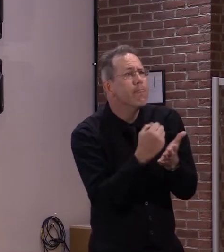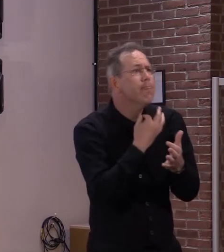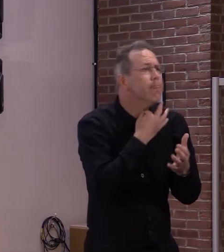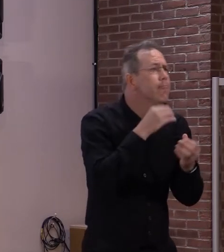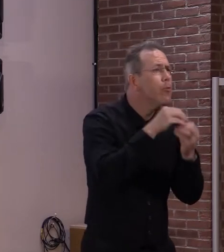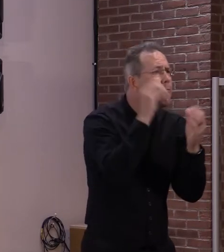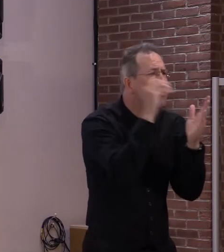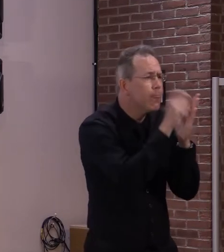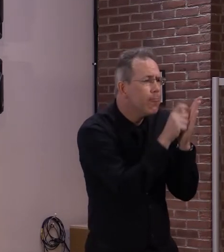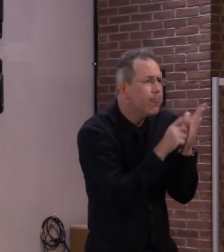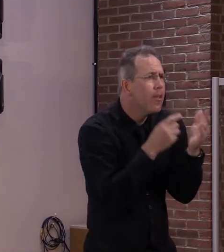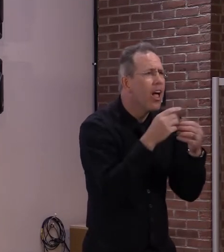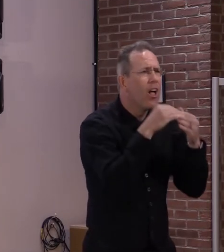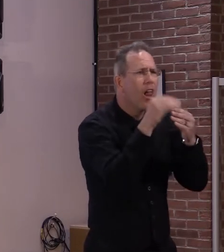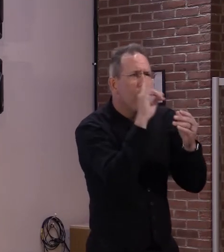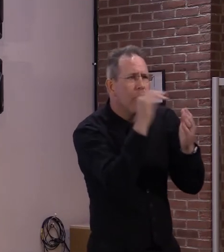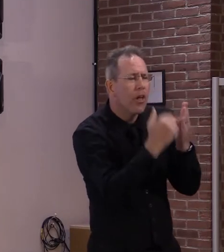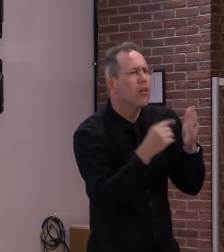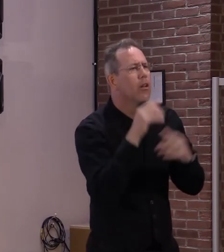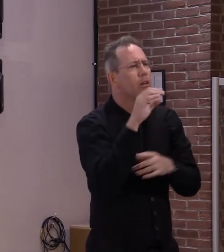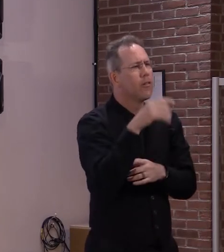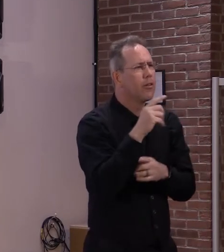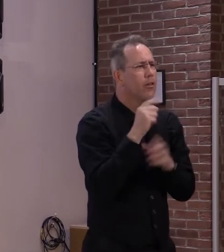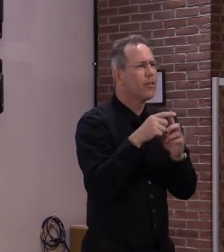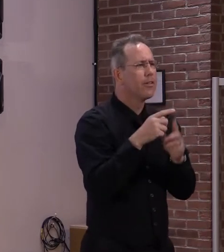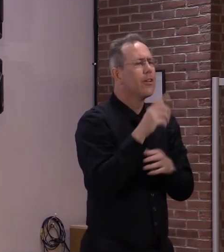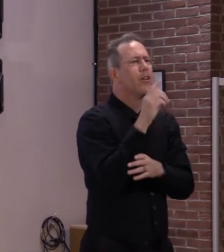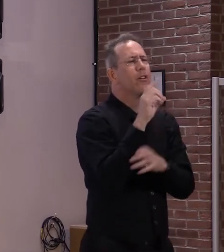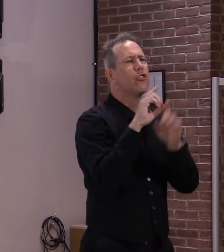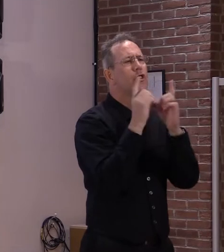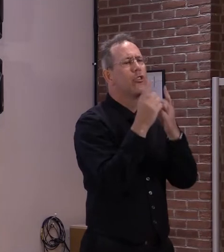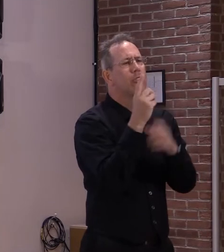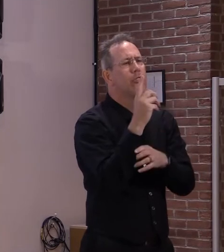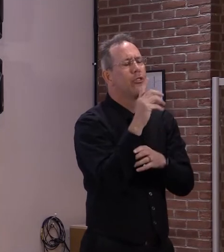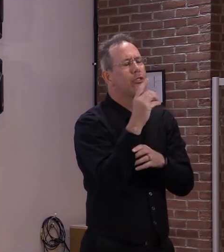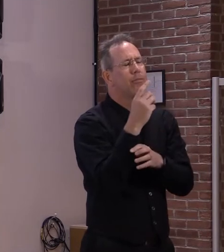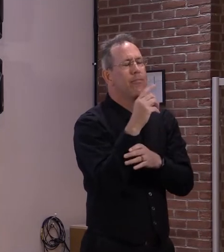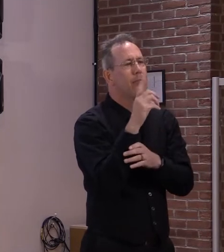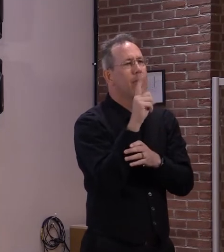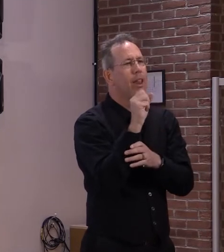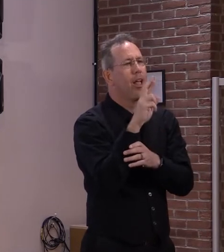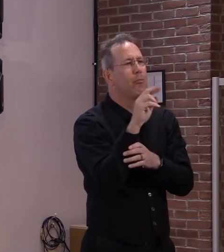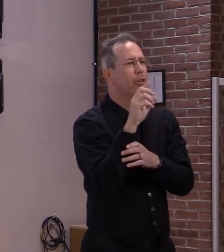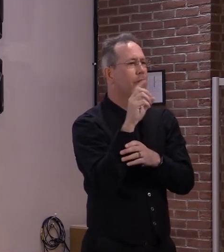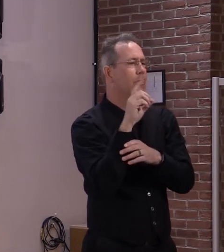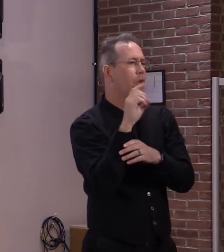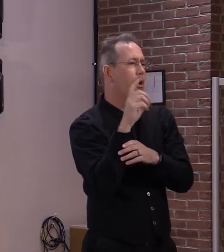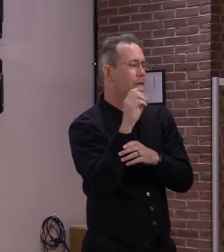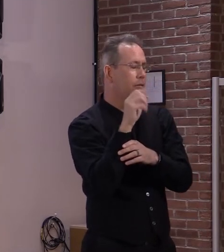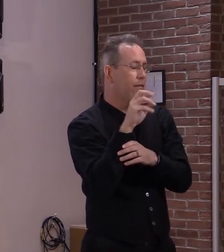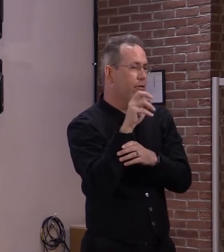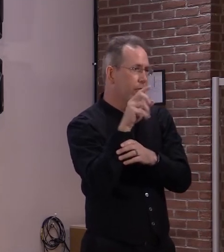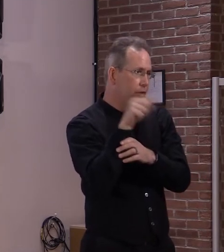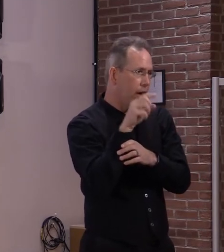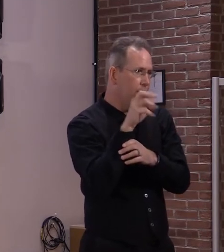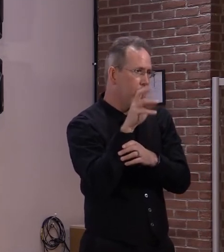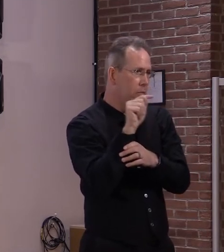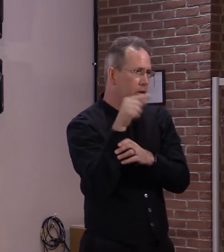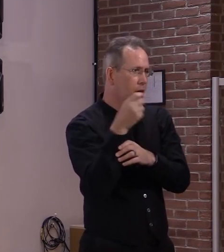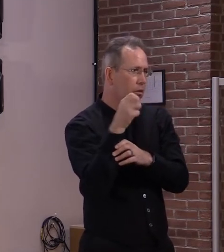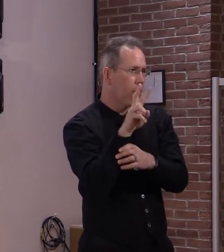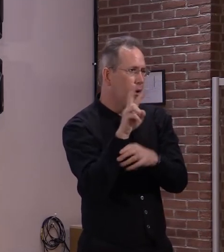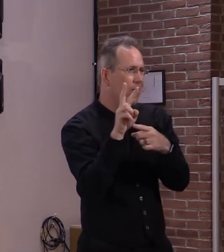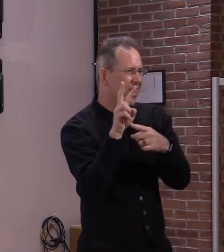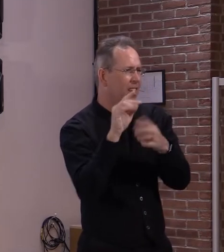the department's website at labor.vermont.gov. We know there are going to be a lot of questions from claimants, so we will be hosting